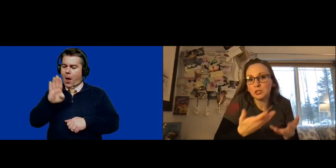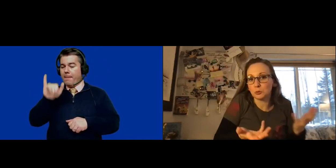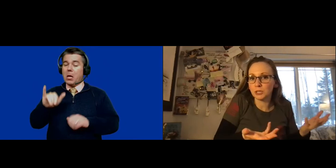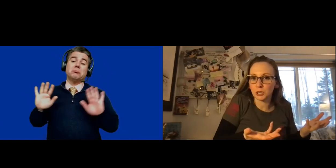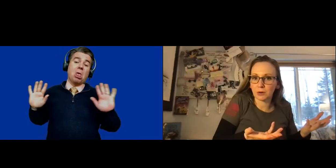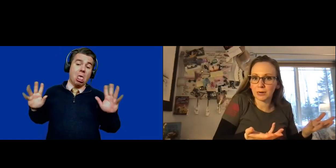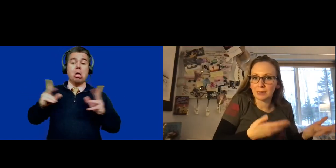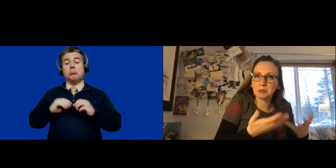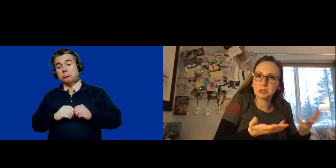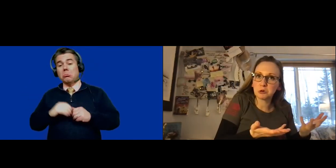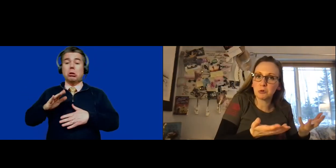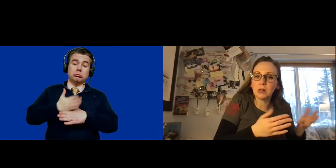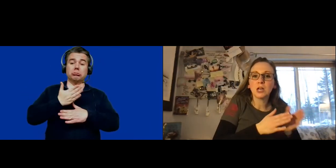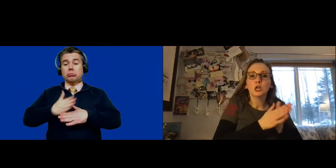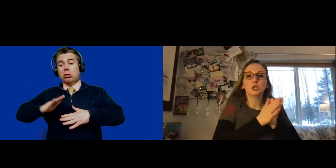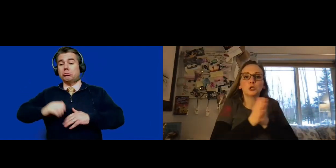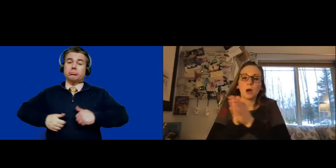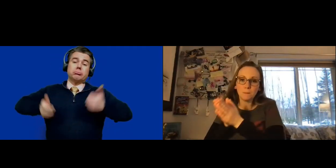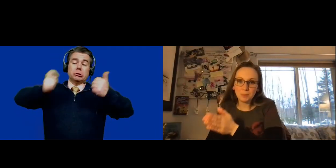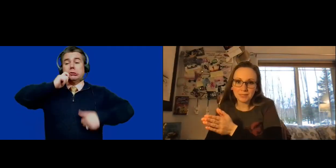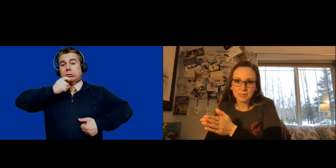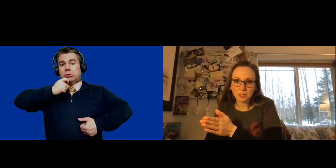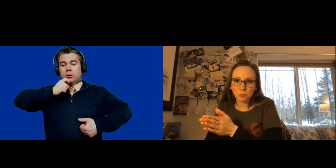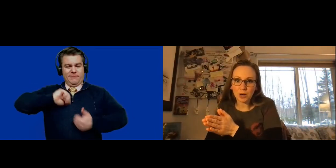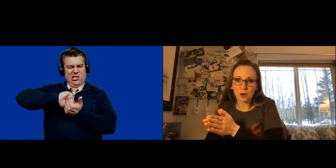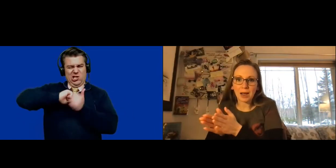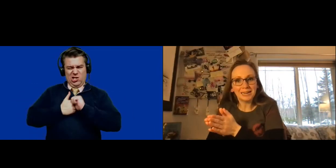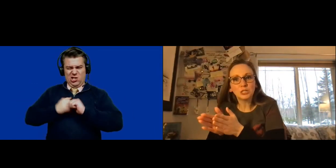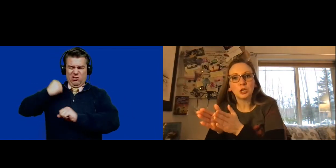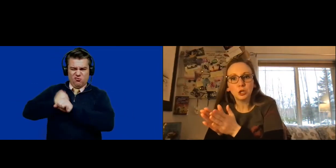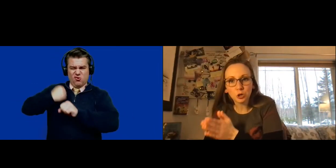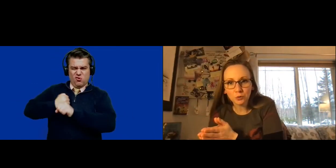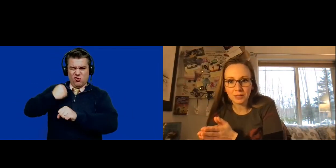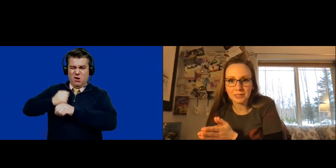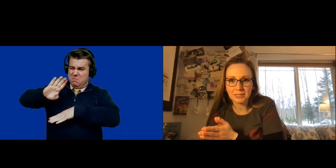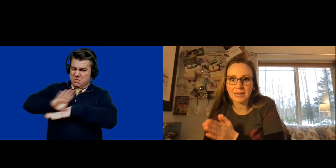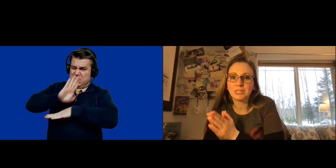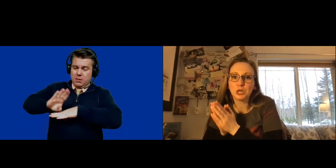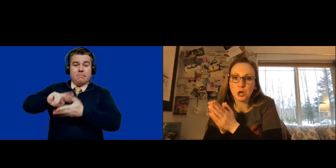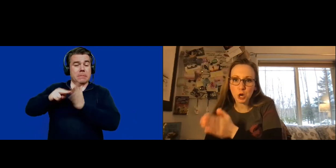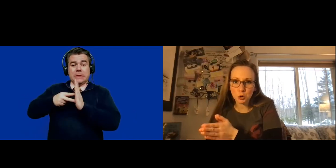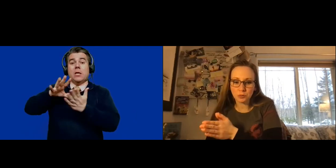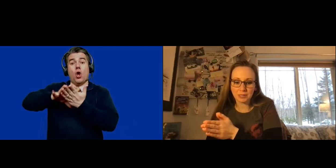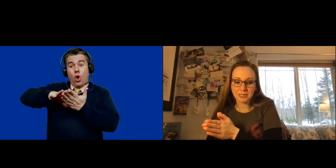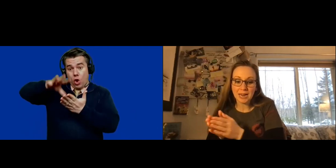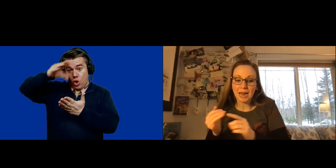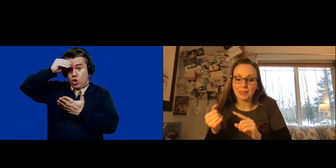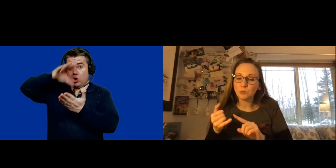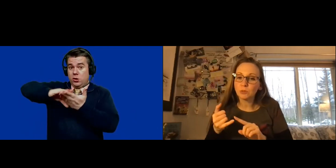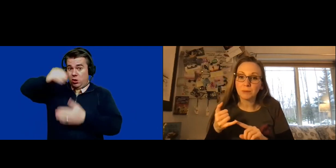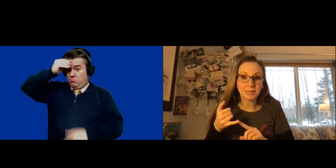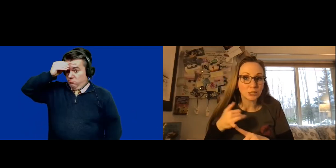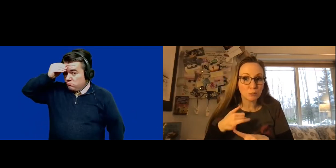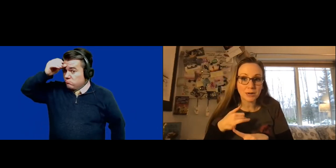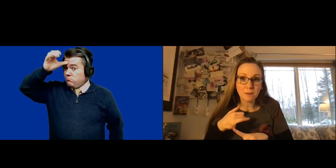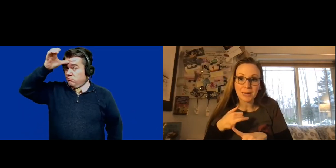I mean, I enjoy sharing and this is cool to a business where I need to learn this. I need to know this. And